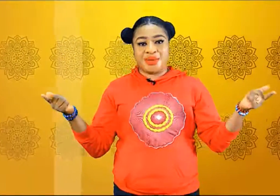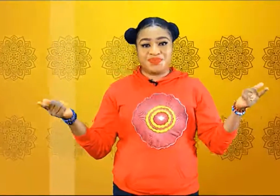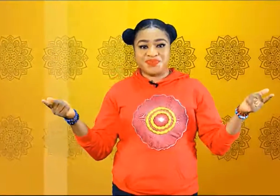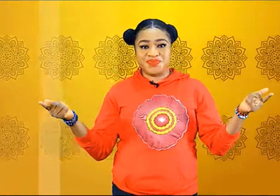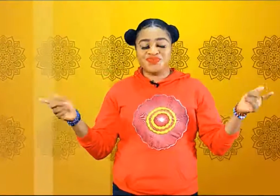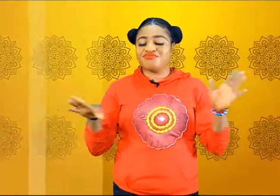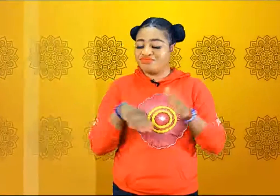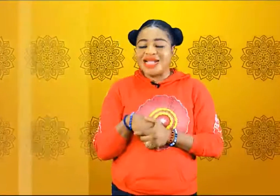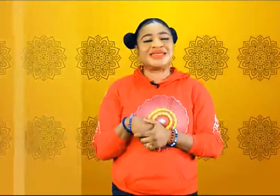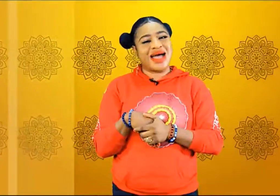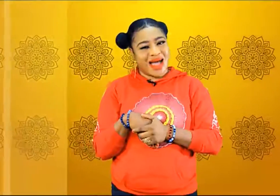hmm tired